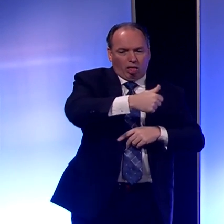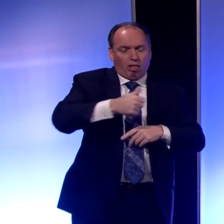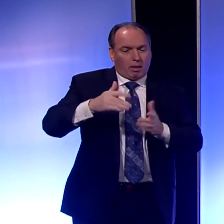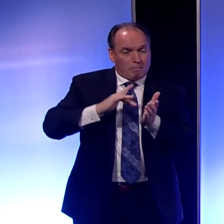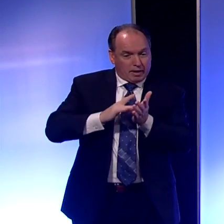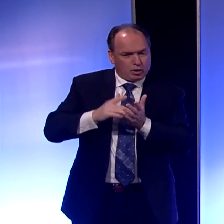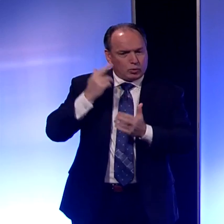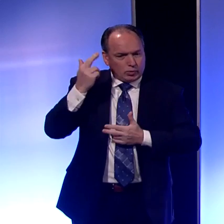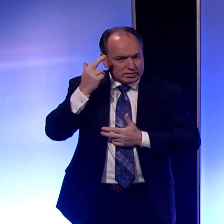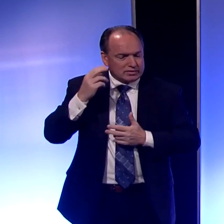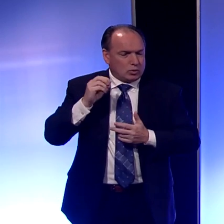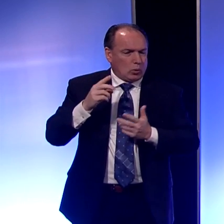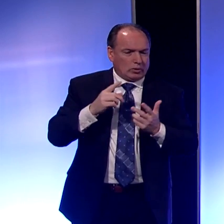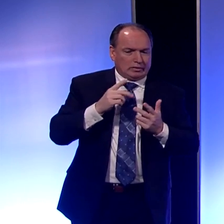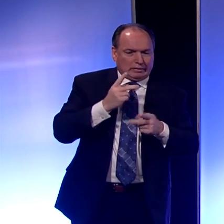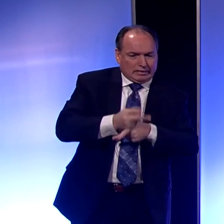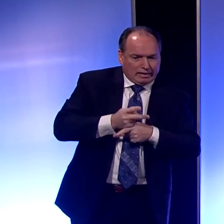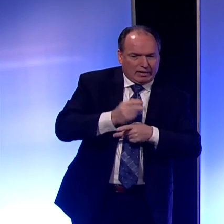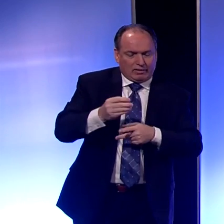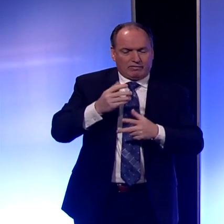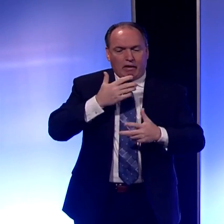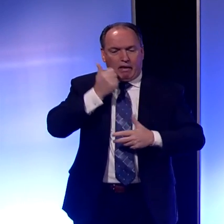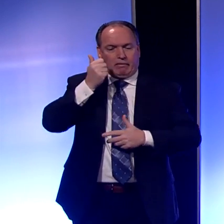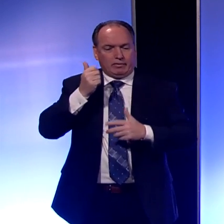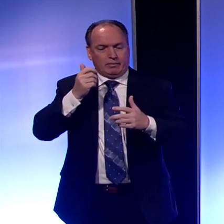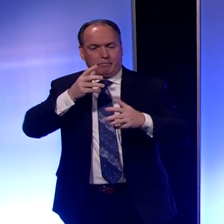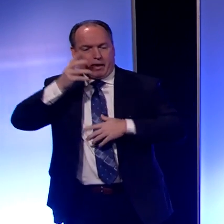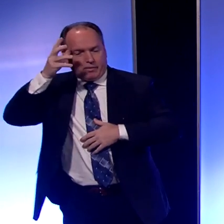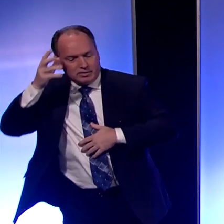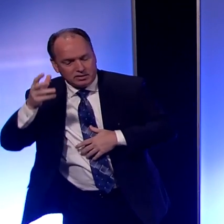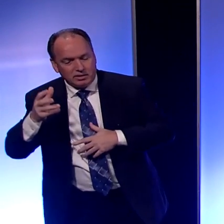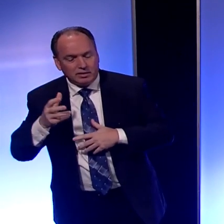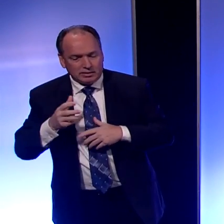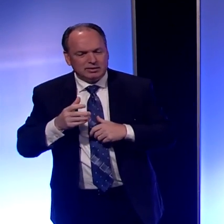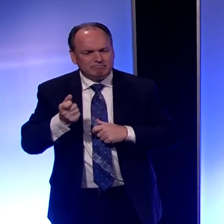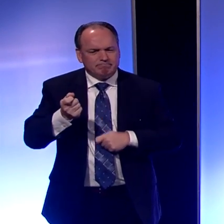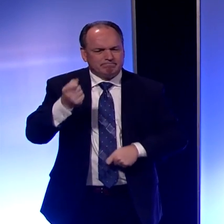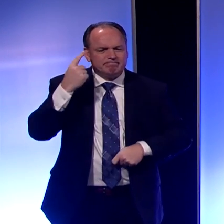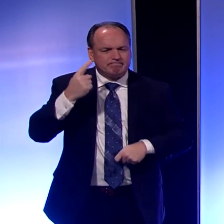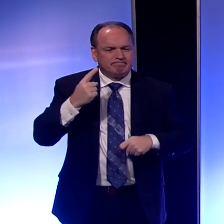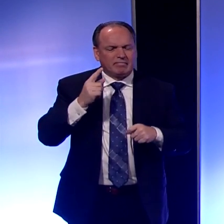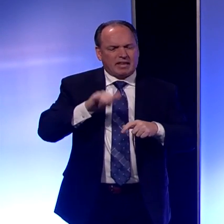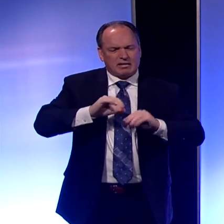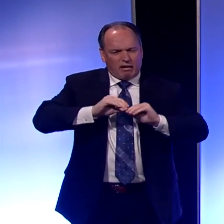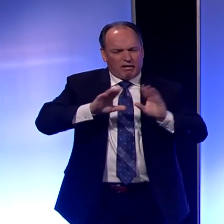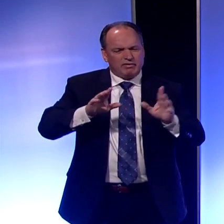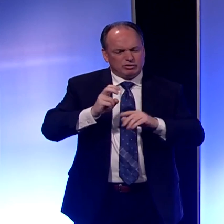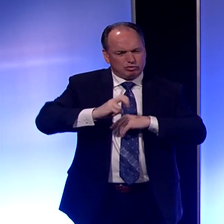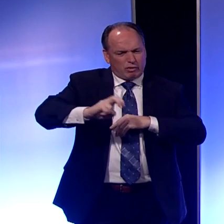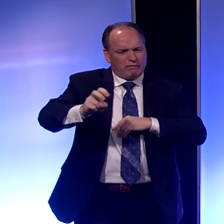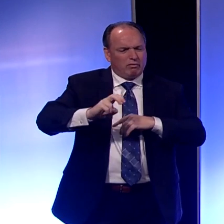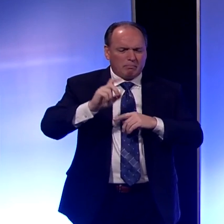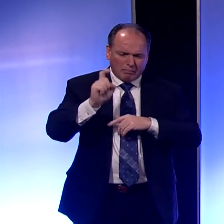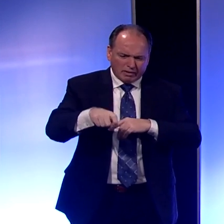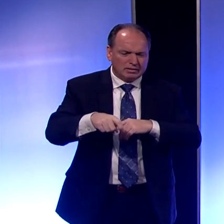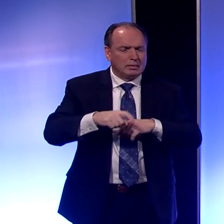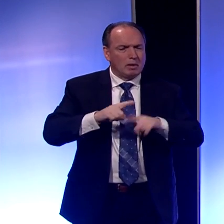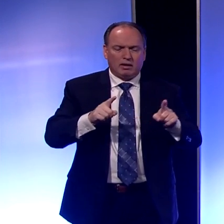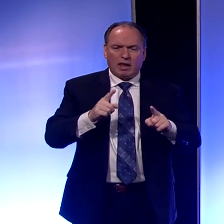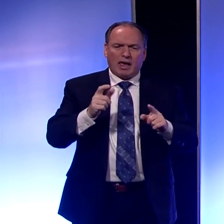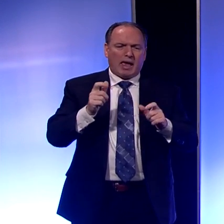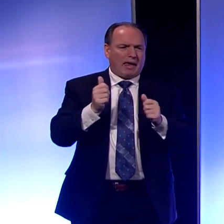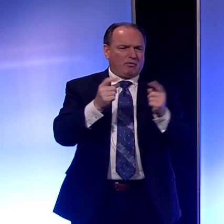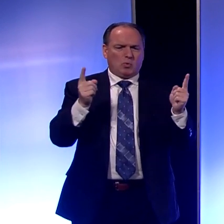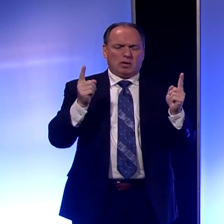or to take care of an elderly parent. Those are obviously travel that has to happen. But for